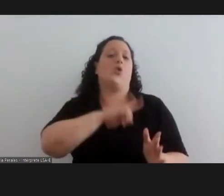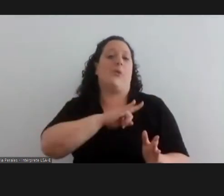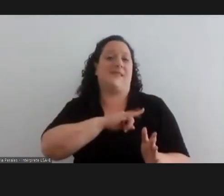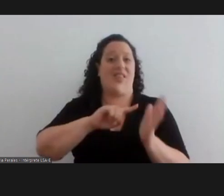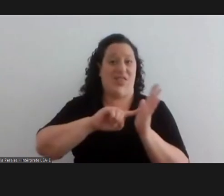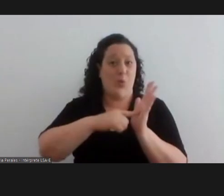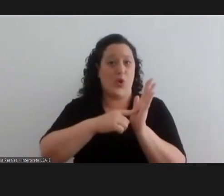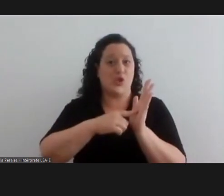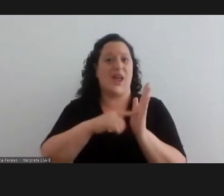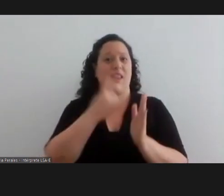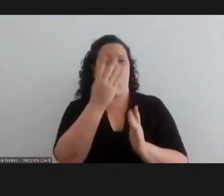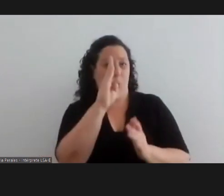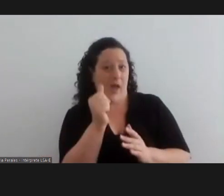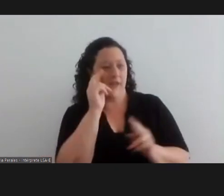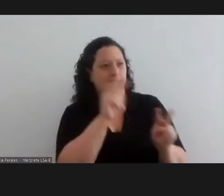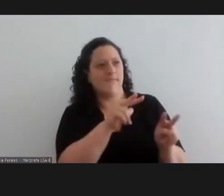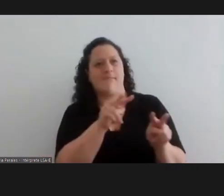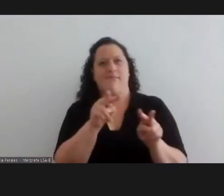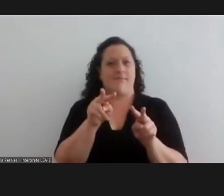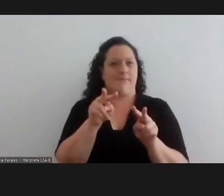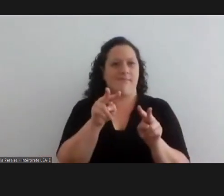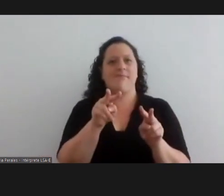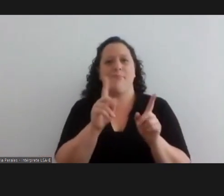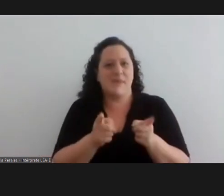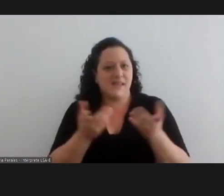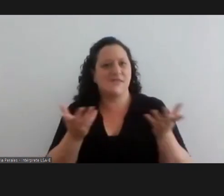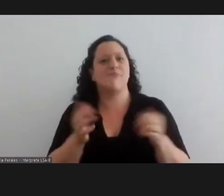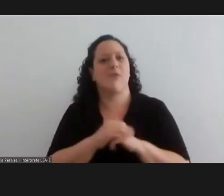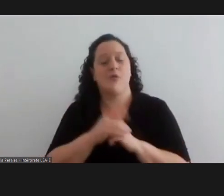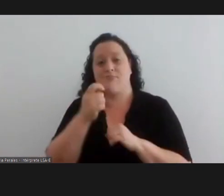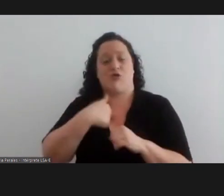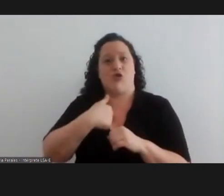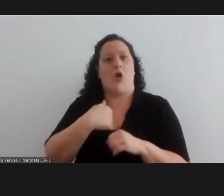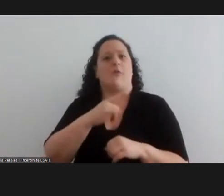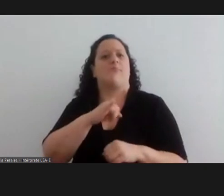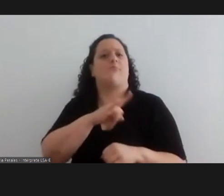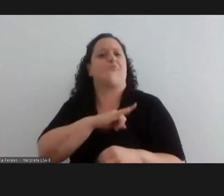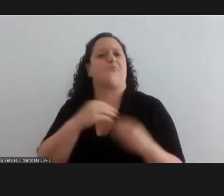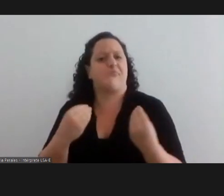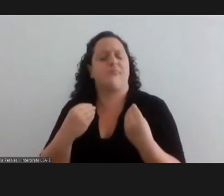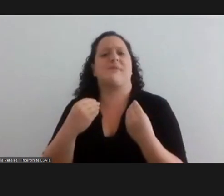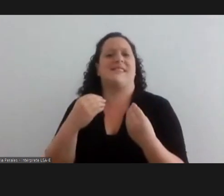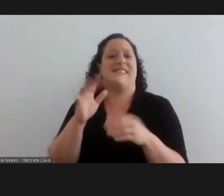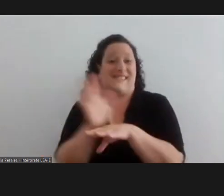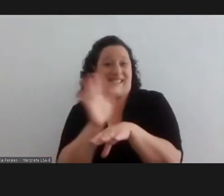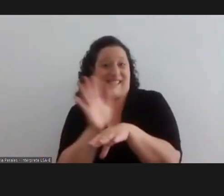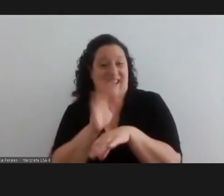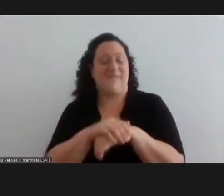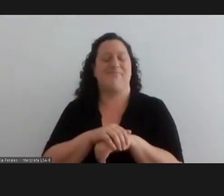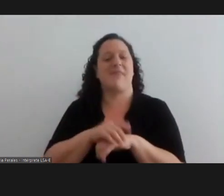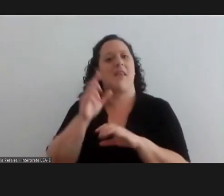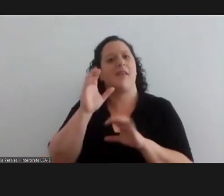i went to the film university in buenos aires and in one of the